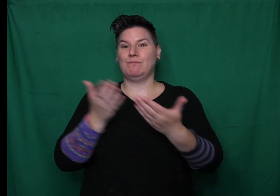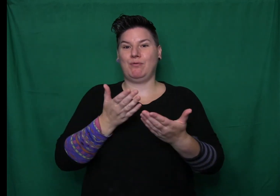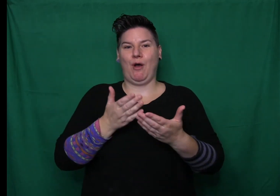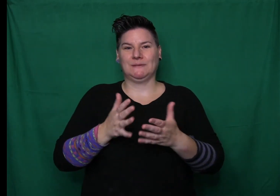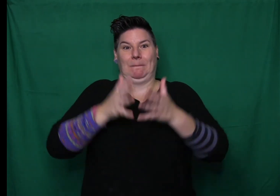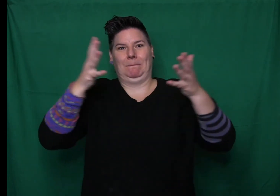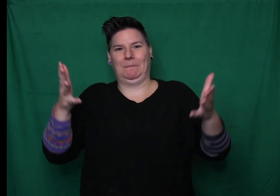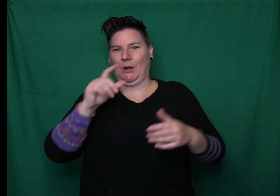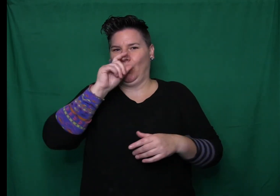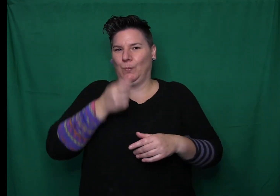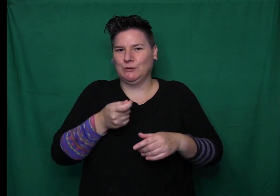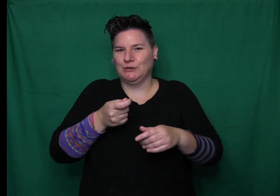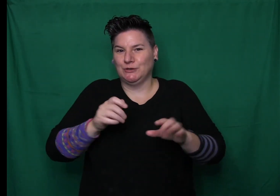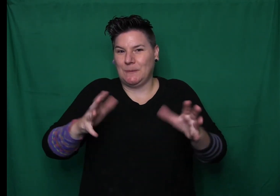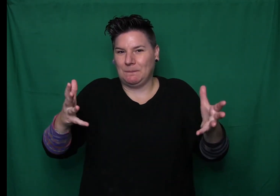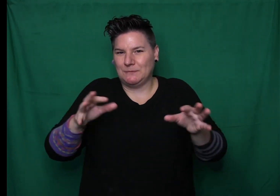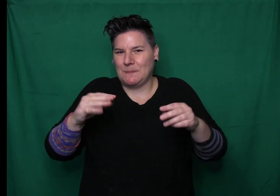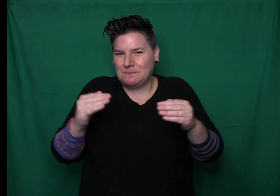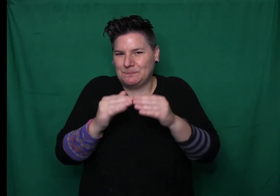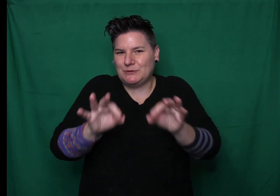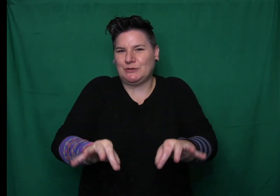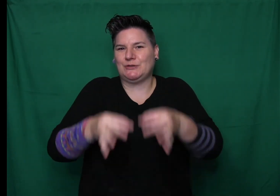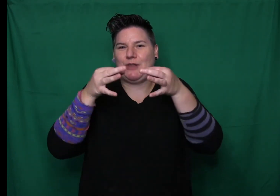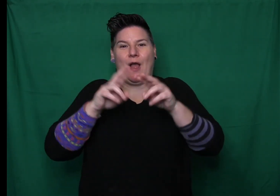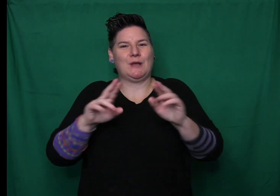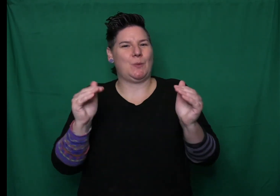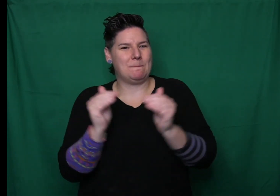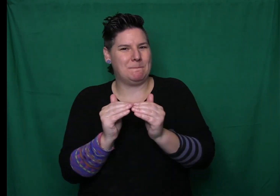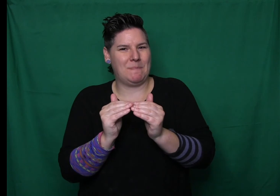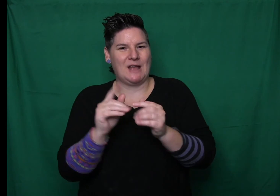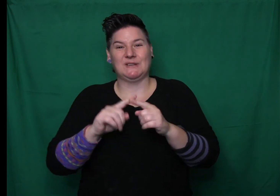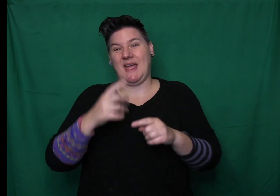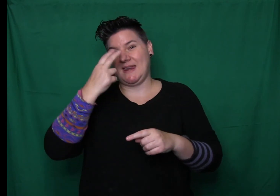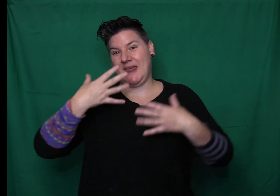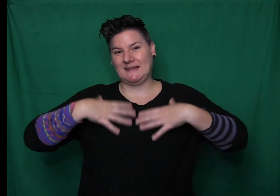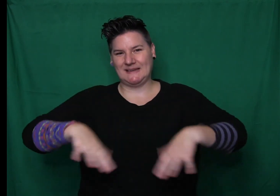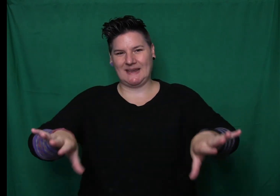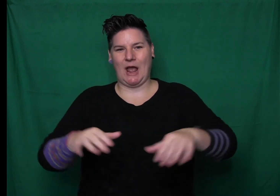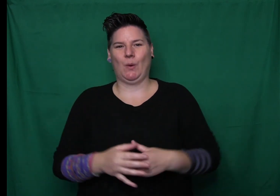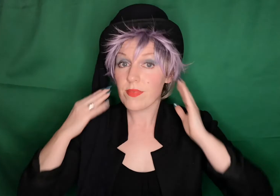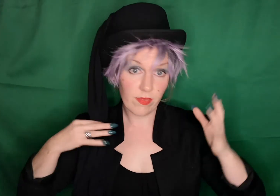Squig was dressed as an umbrella. Dinger was dressed as an ice cream cone.